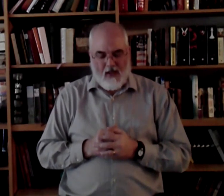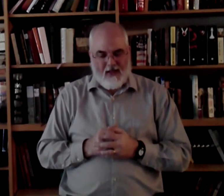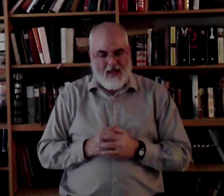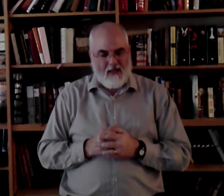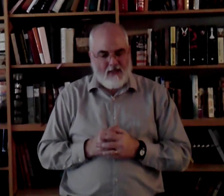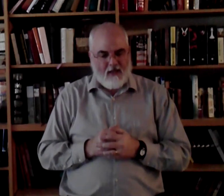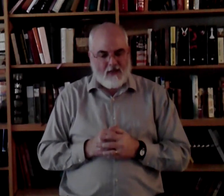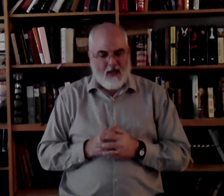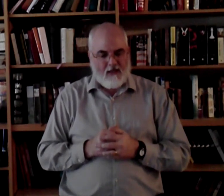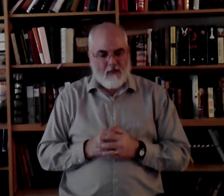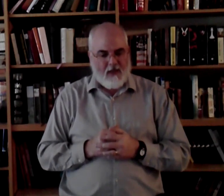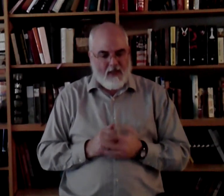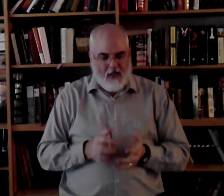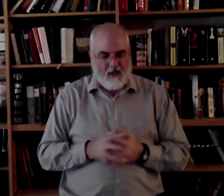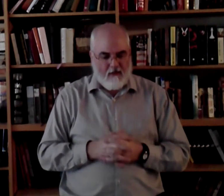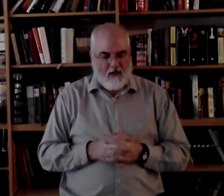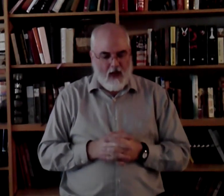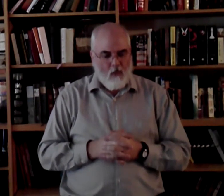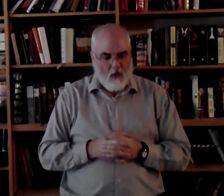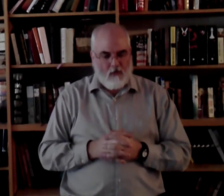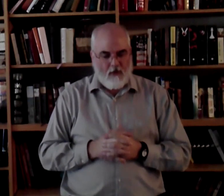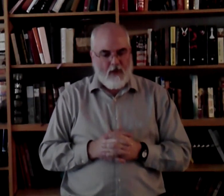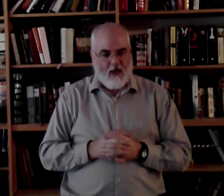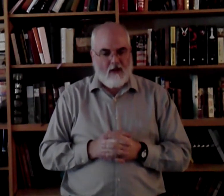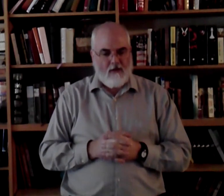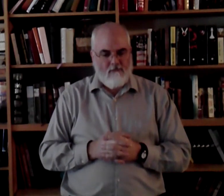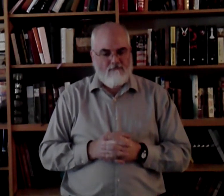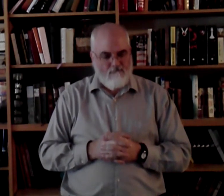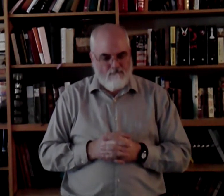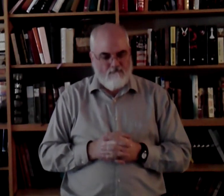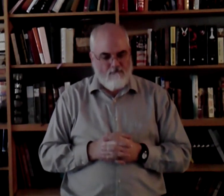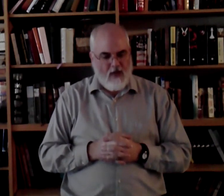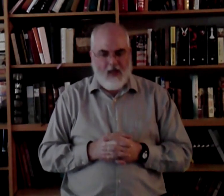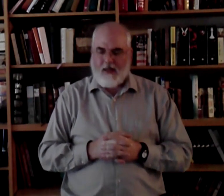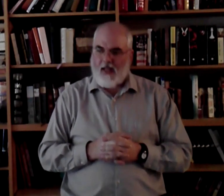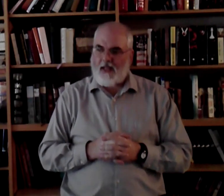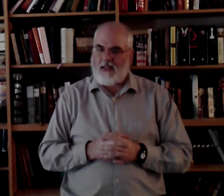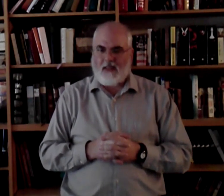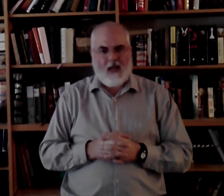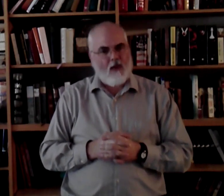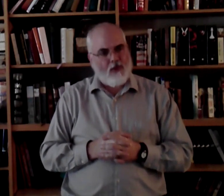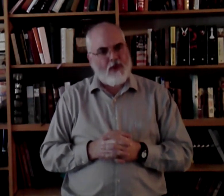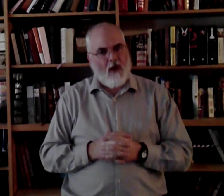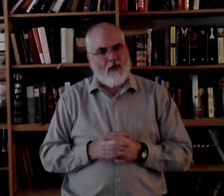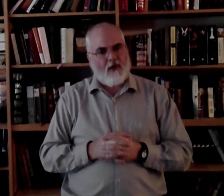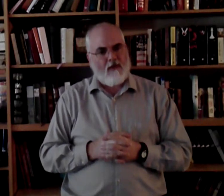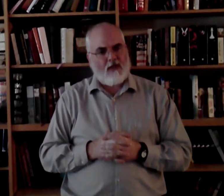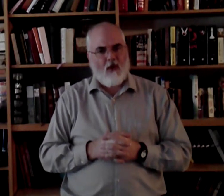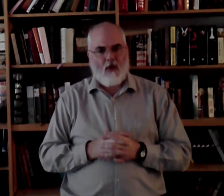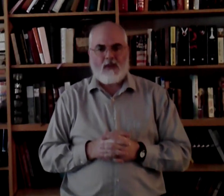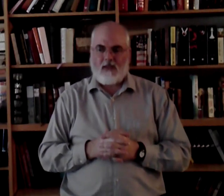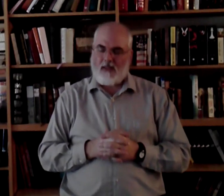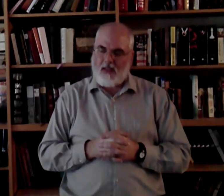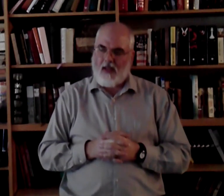That sounds like something negative. I won't do that. Hmm. That doesn't sound like what the author of this song wants us to say.